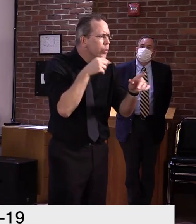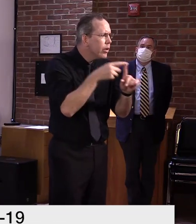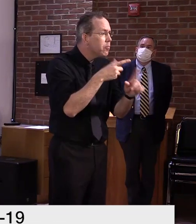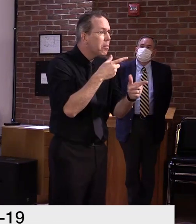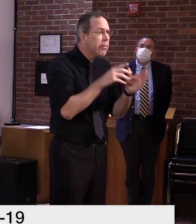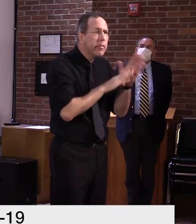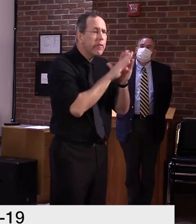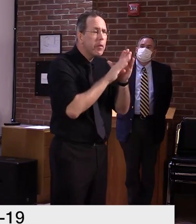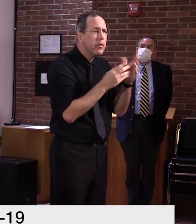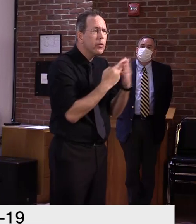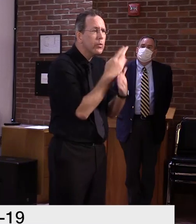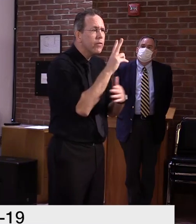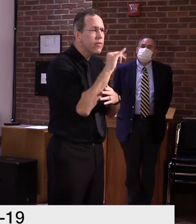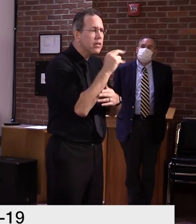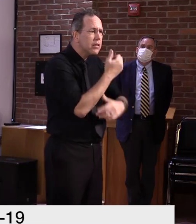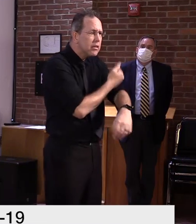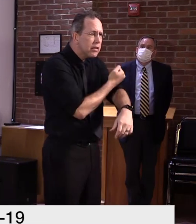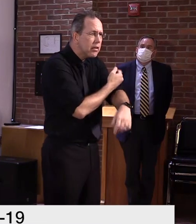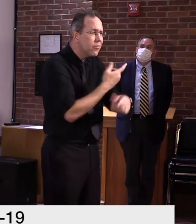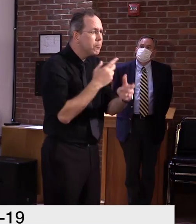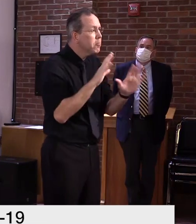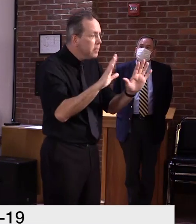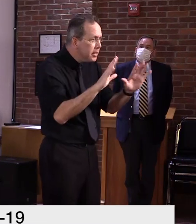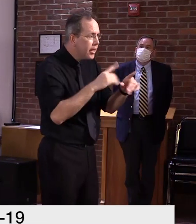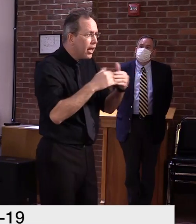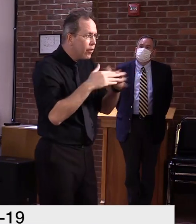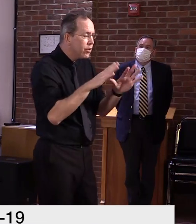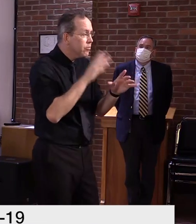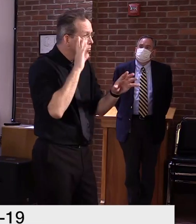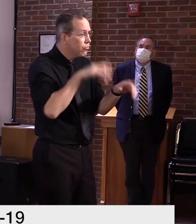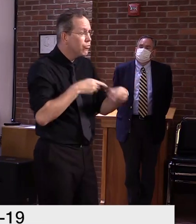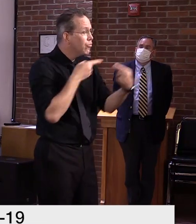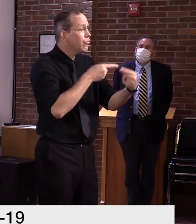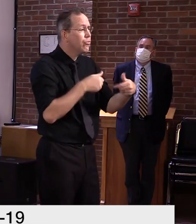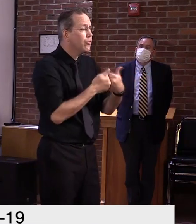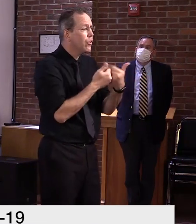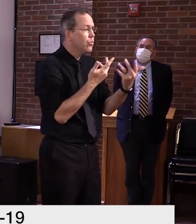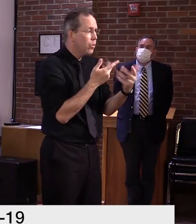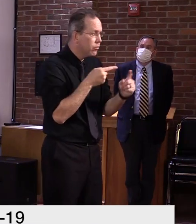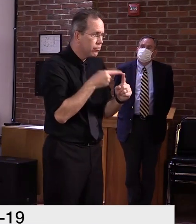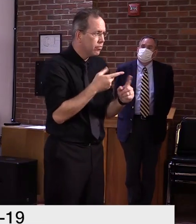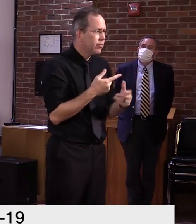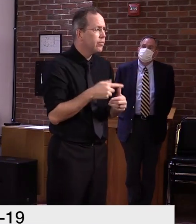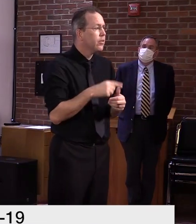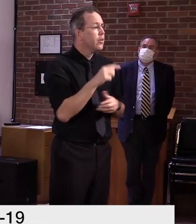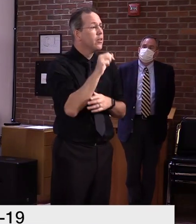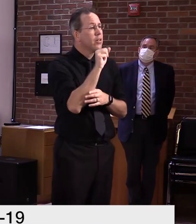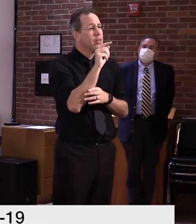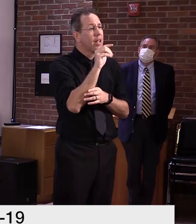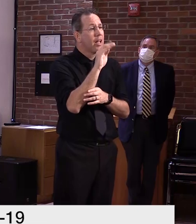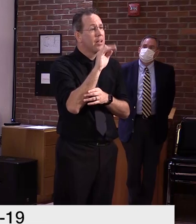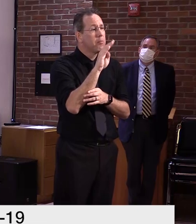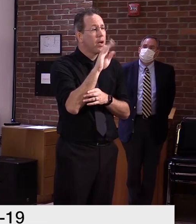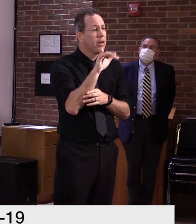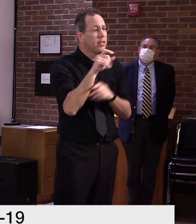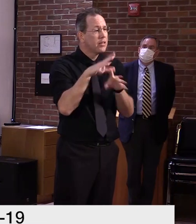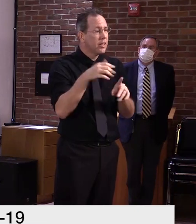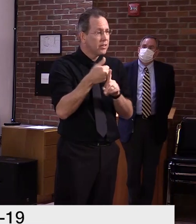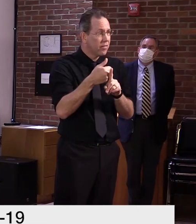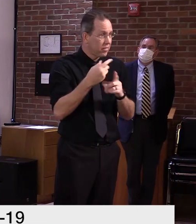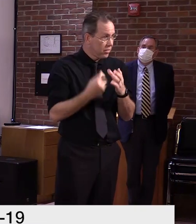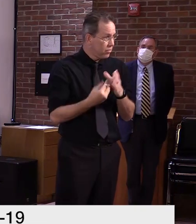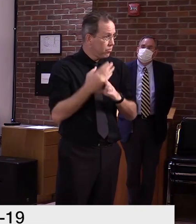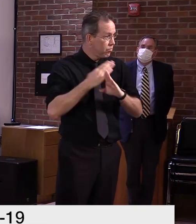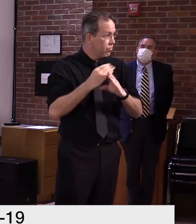is, uh, a couple of things. Um, we don't yet know a lot about antibodies and whether they're protective against the future infection